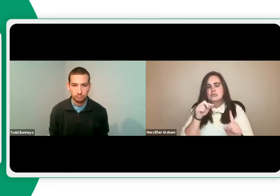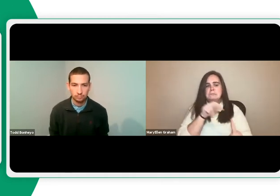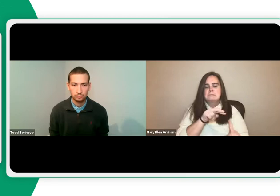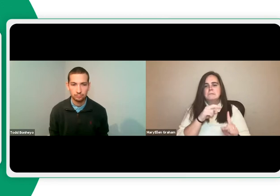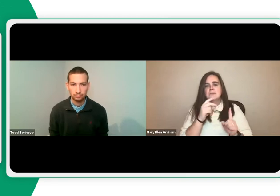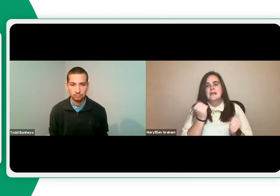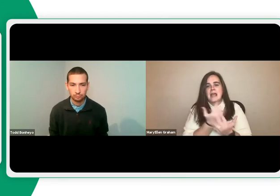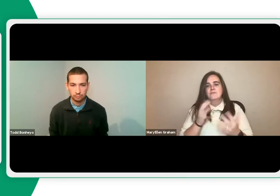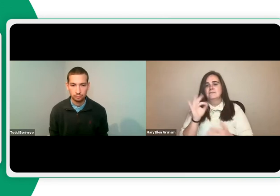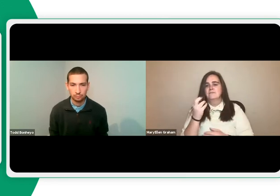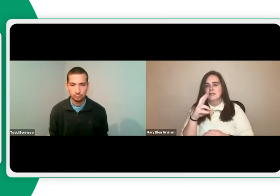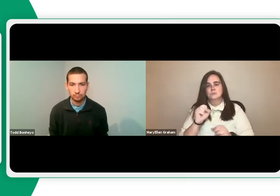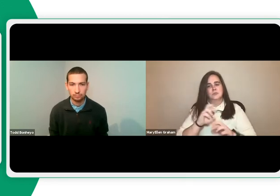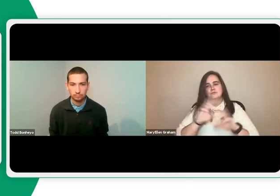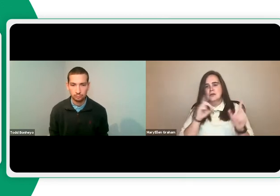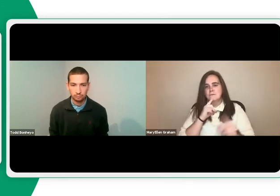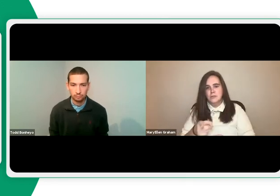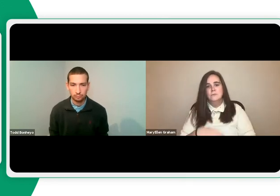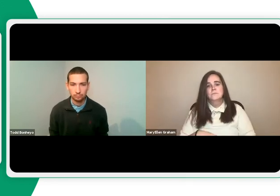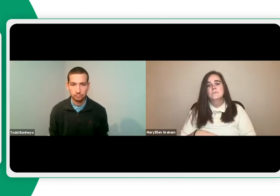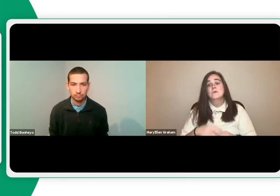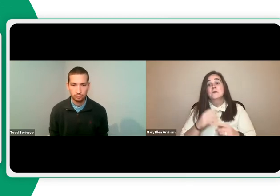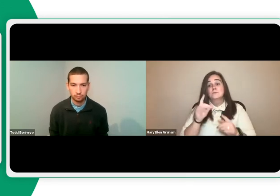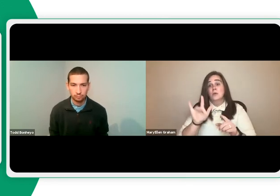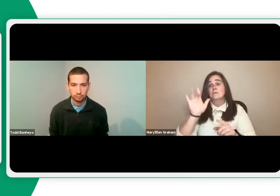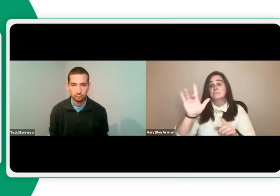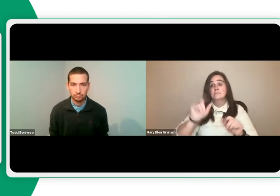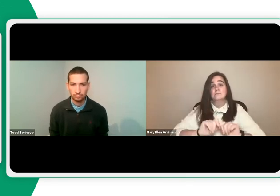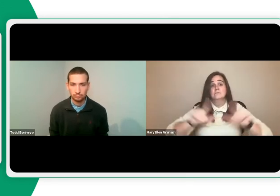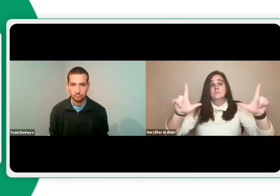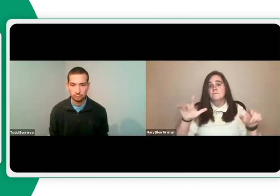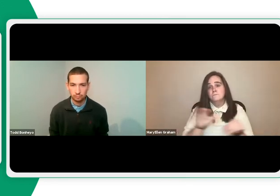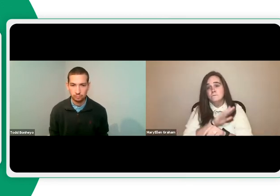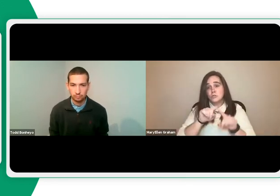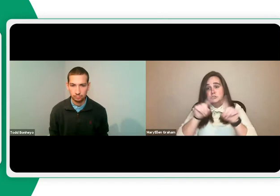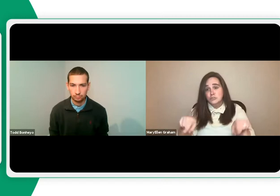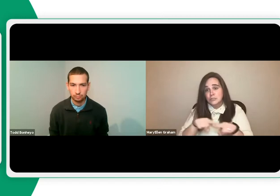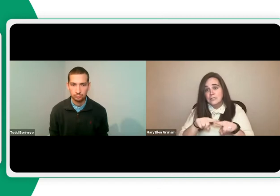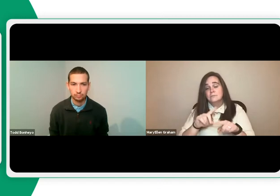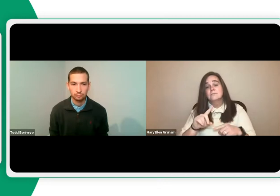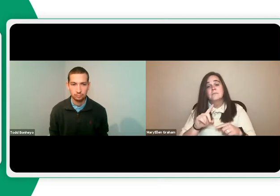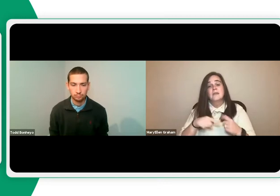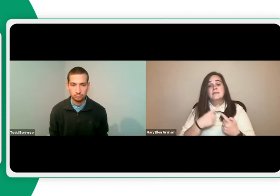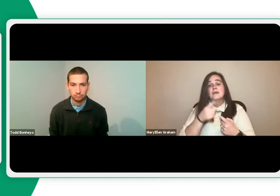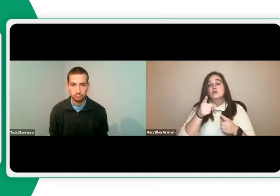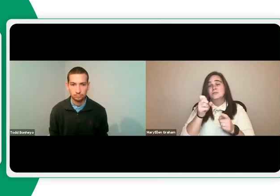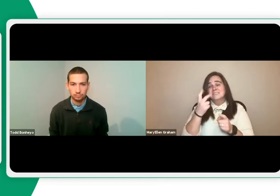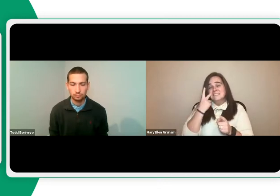there's constantly updates, so just check and make sure that all your features are ready and available and updated. Click and